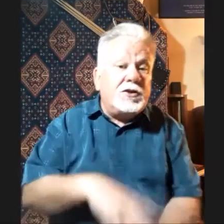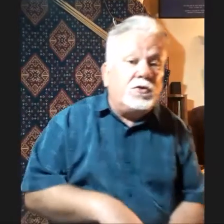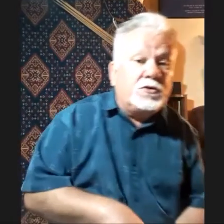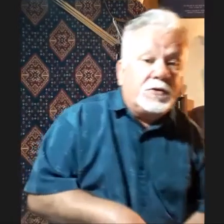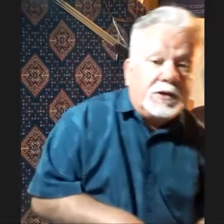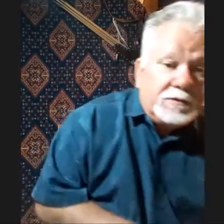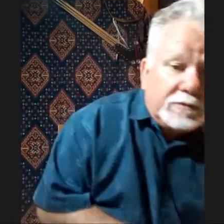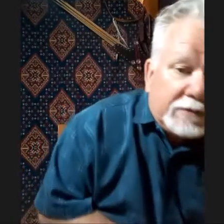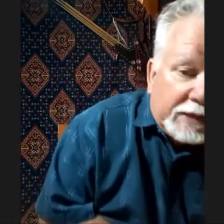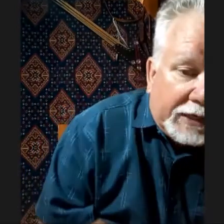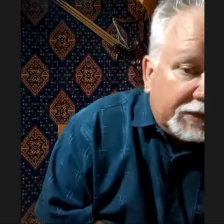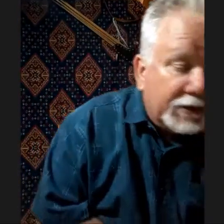altering anything.